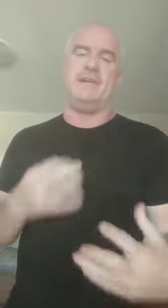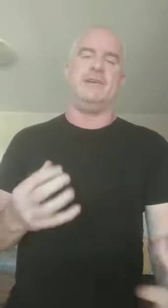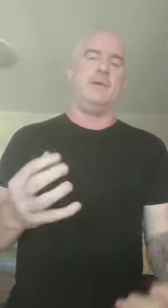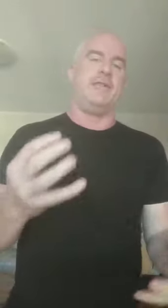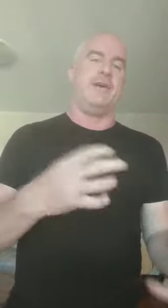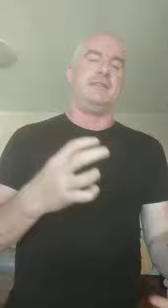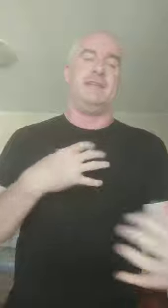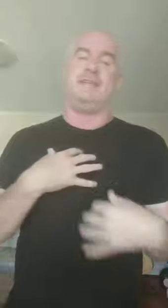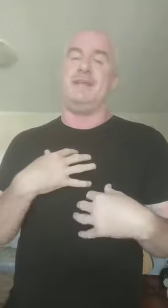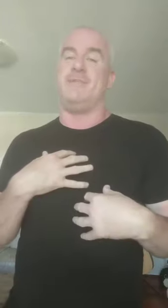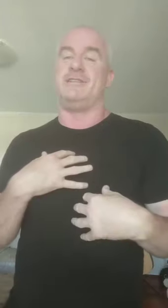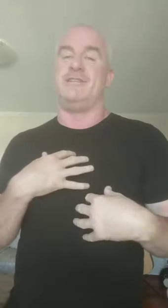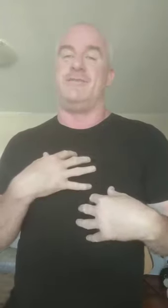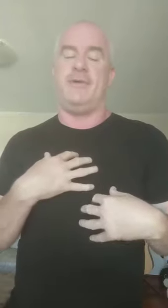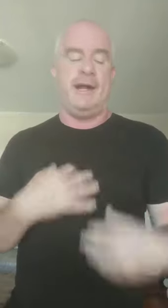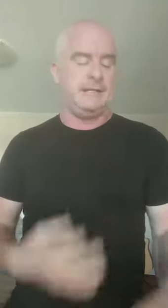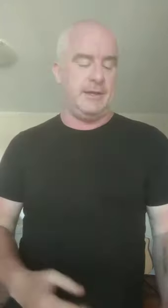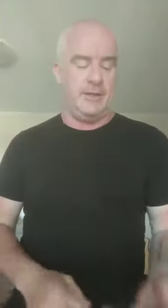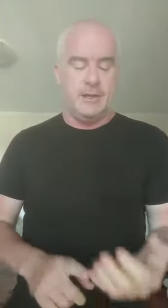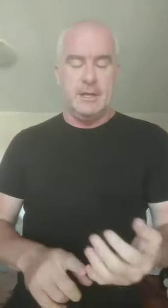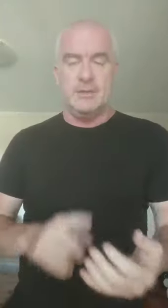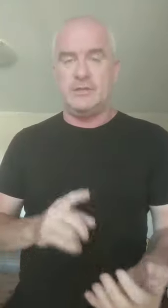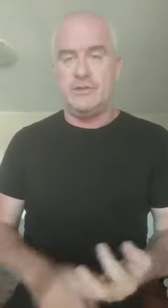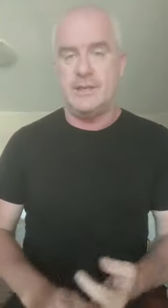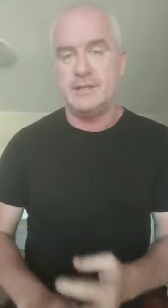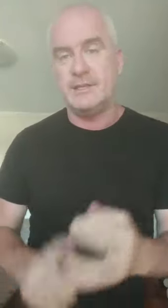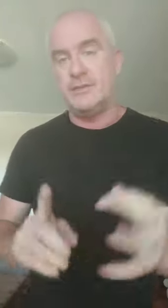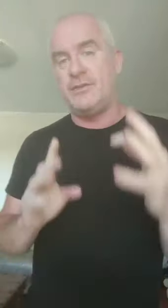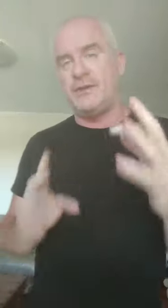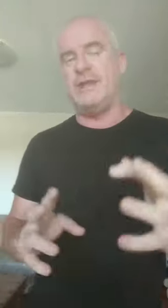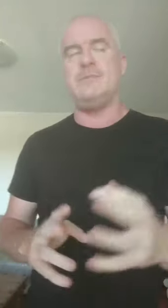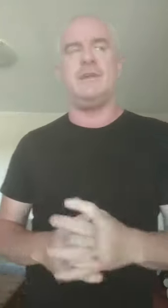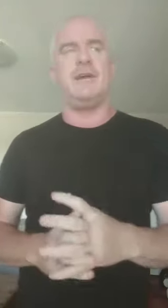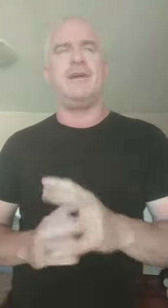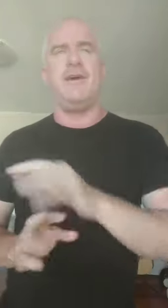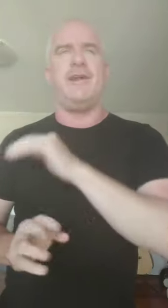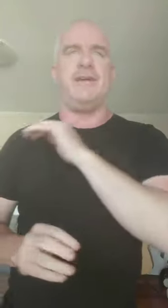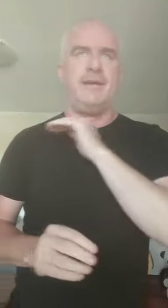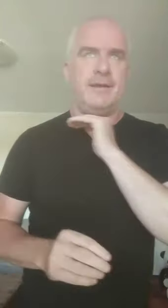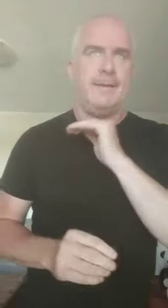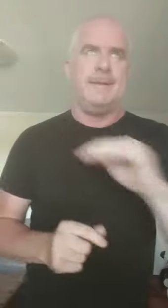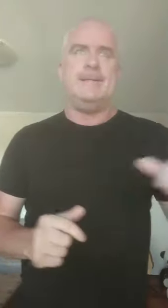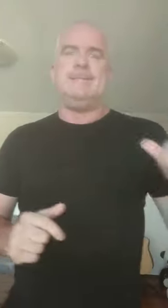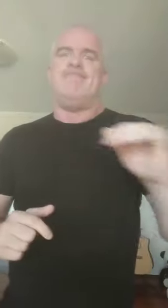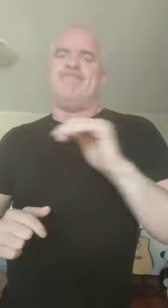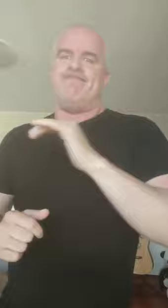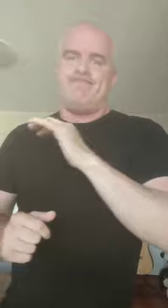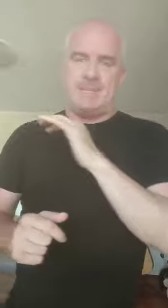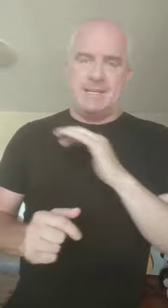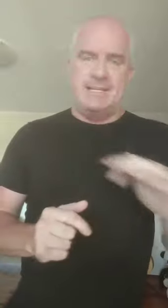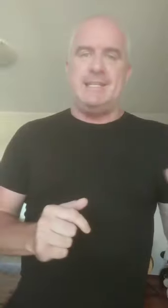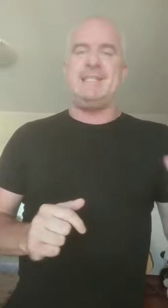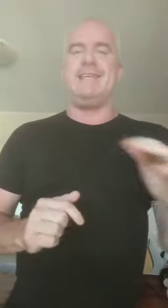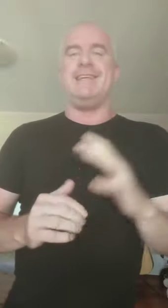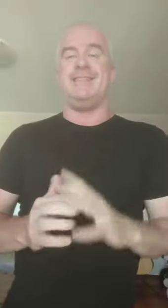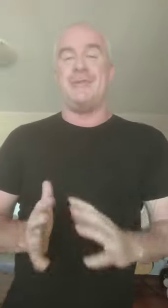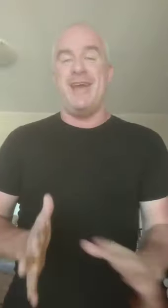and deal with those things in myself, right? So the two things, the two themes that are kind of consistently through